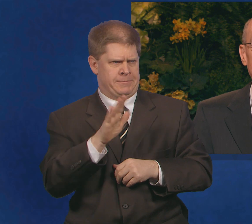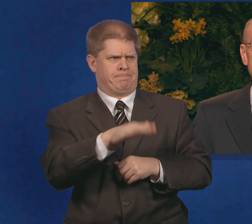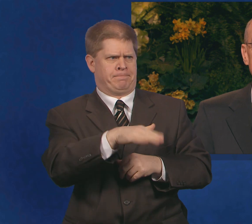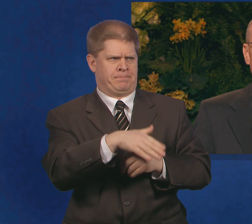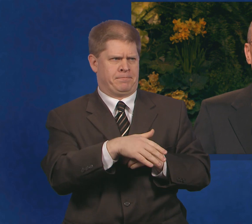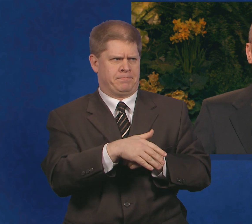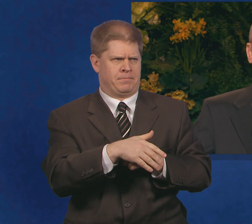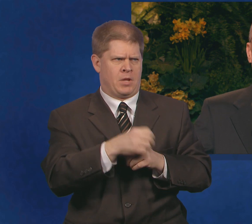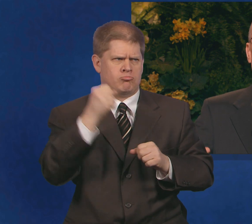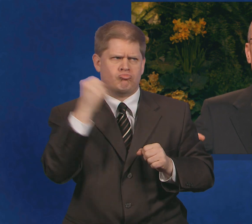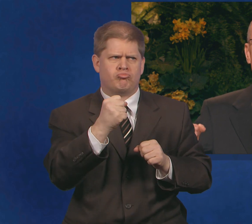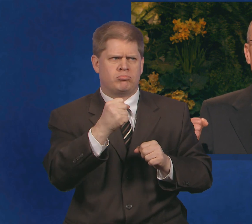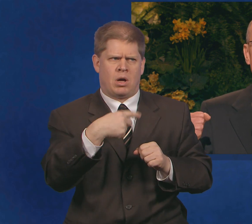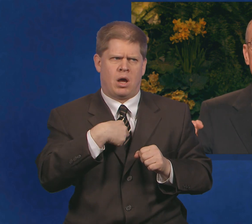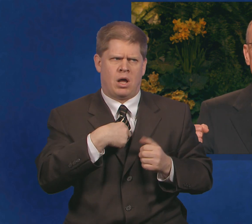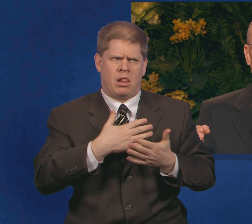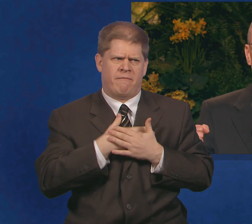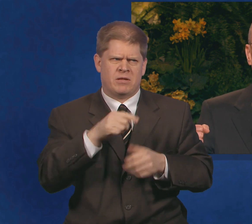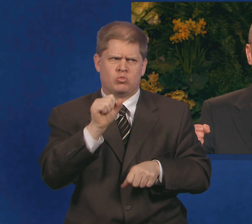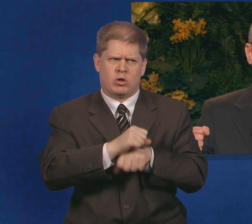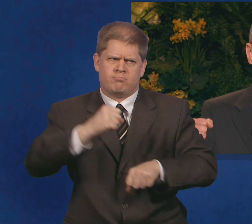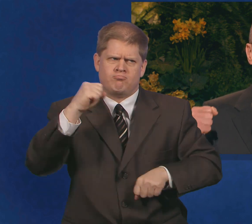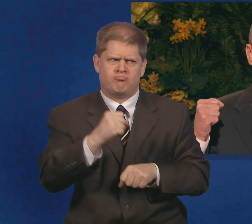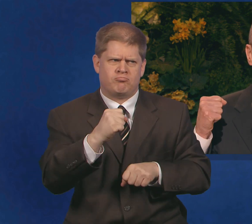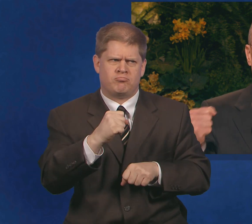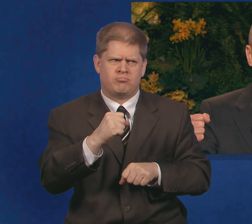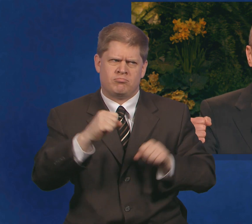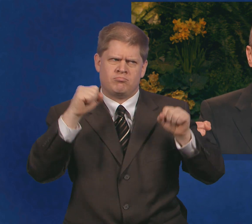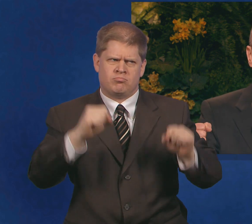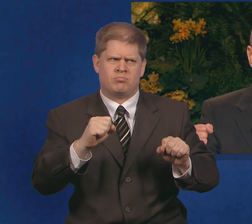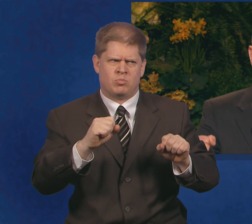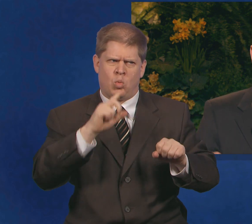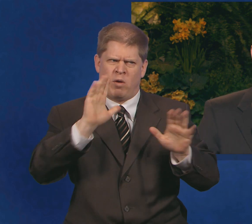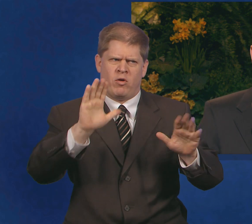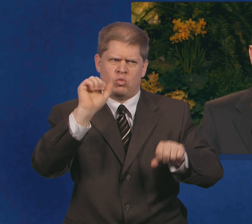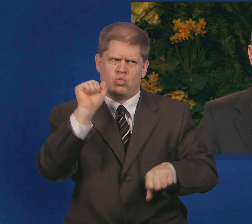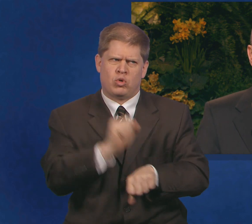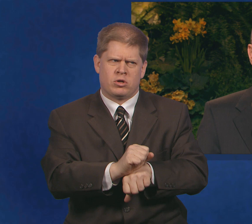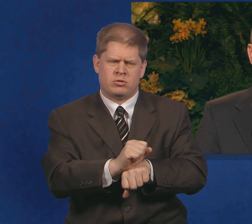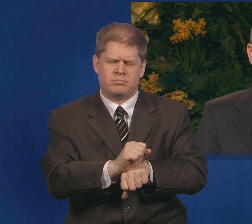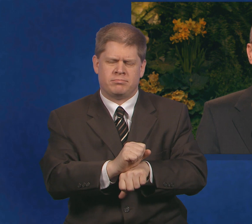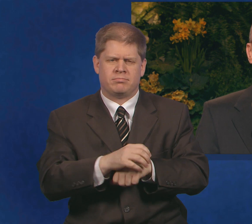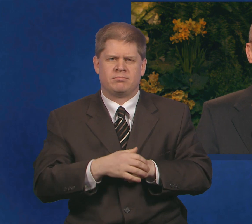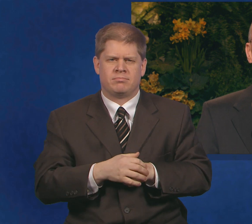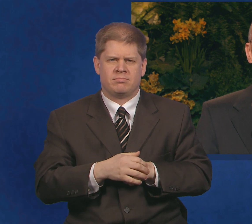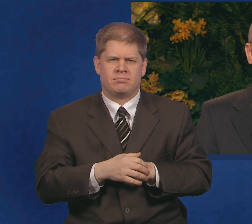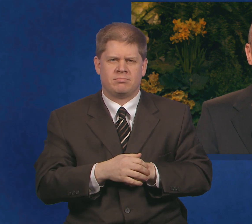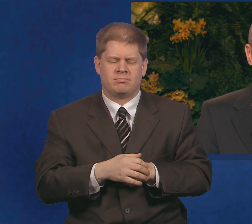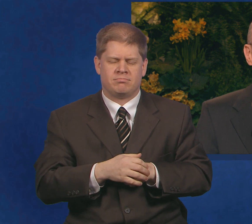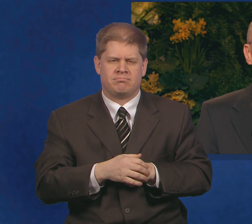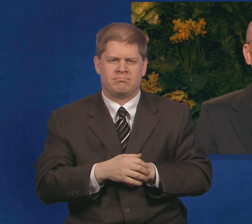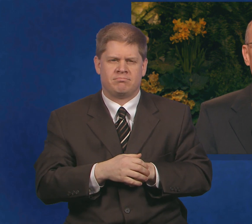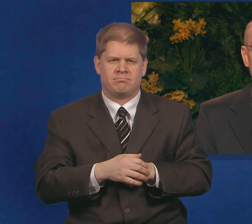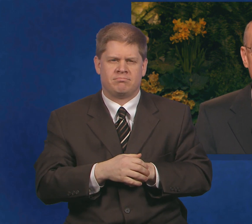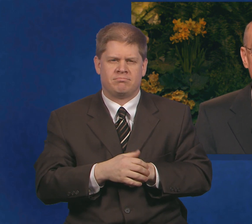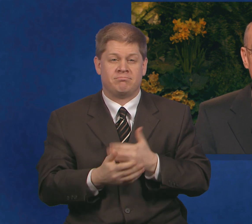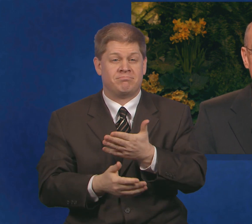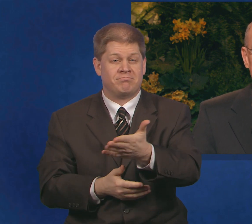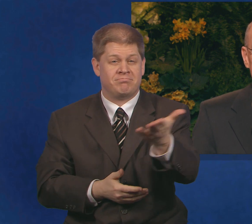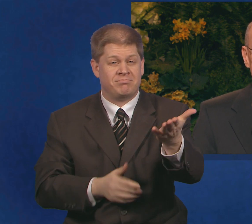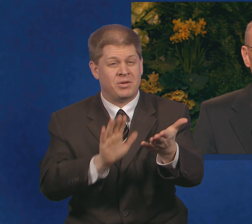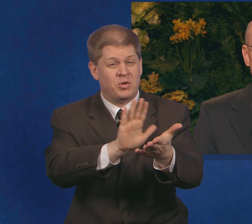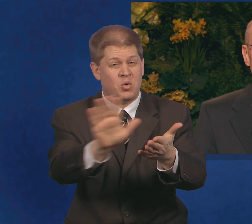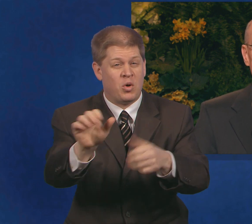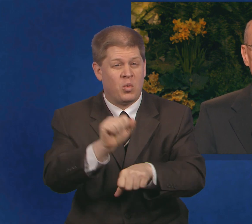said, pumping his hand, I love this work, and it is work. For the Master, I extend thanks for your work